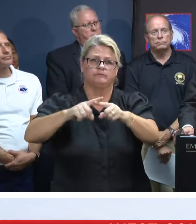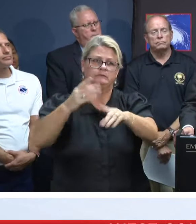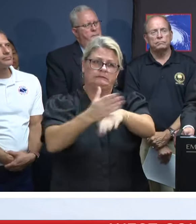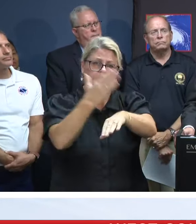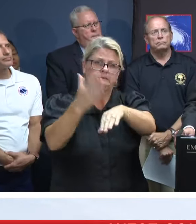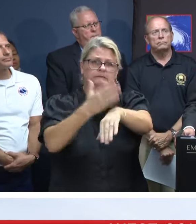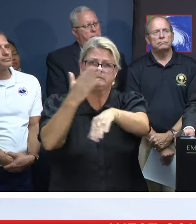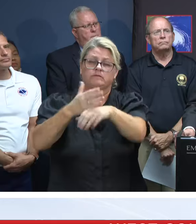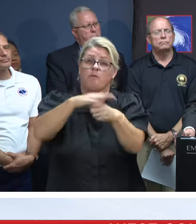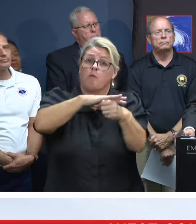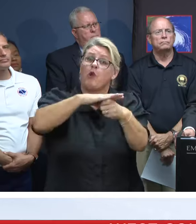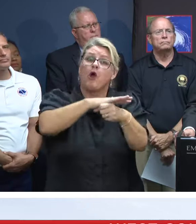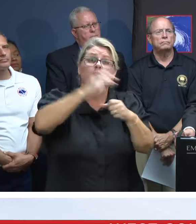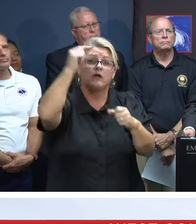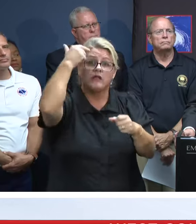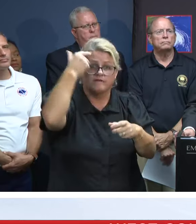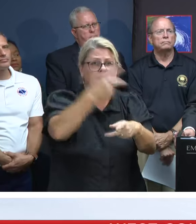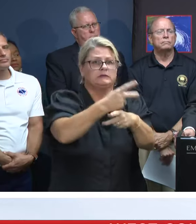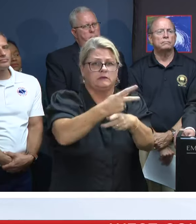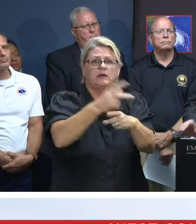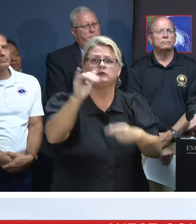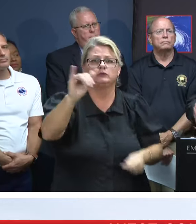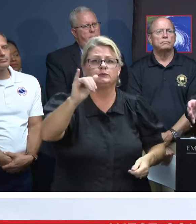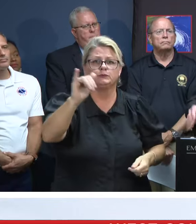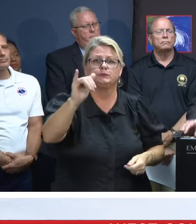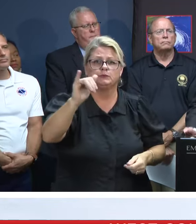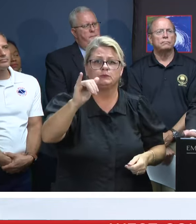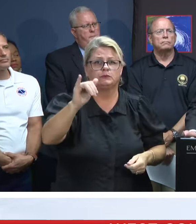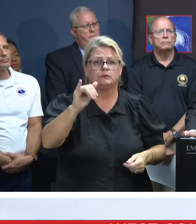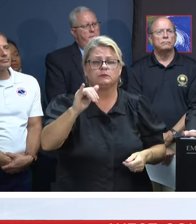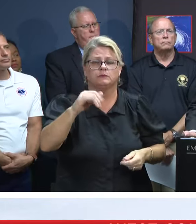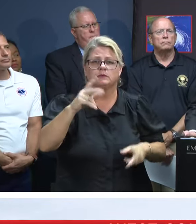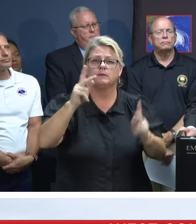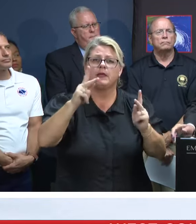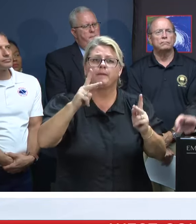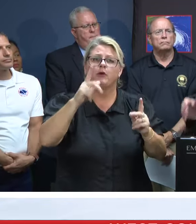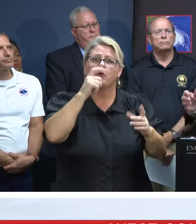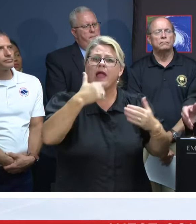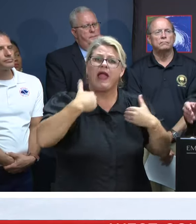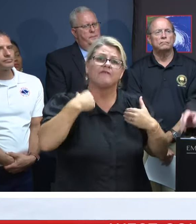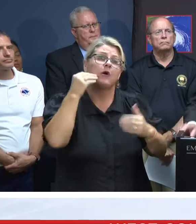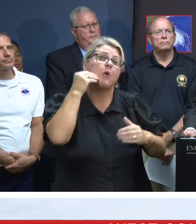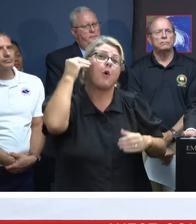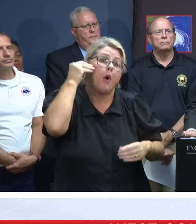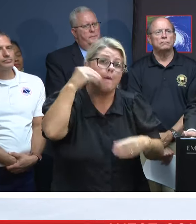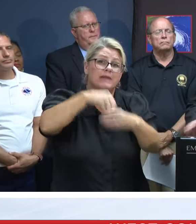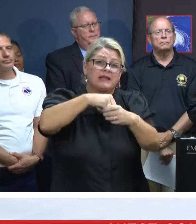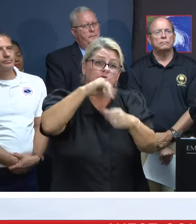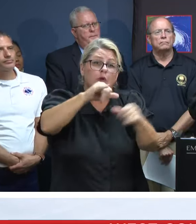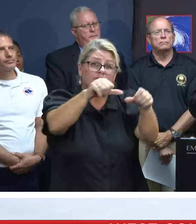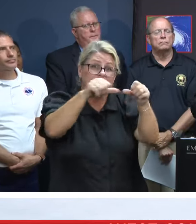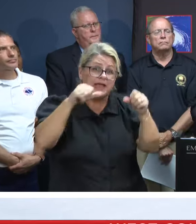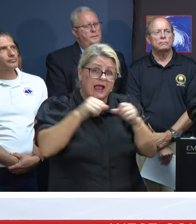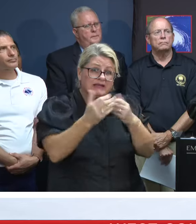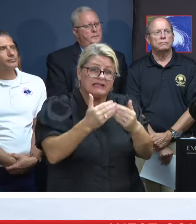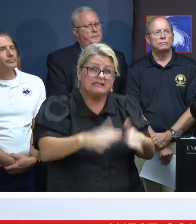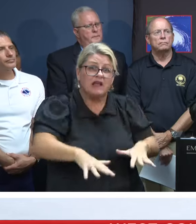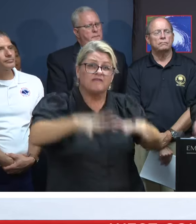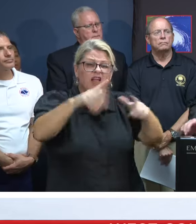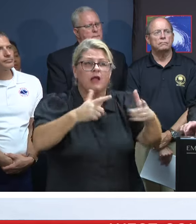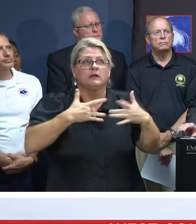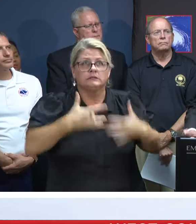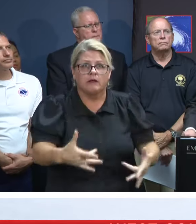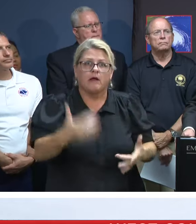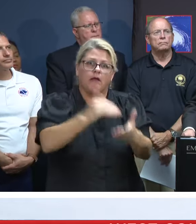the local governments are taking steps, too, to when people have homes that are in these low-lying areas that always get flooded